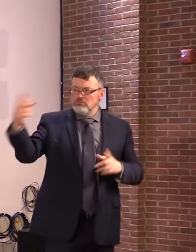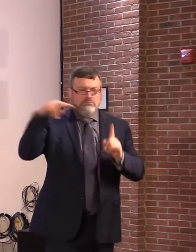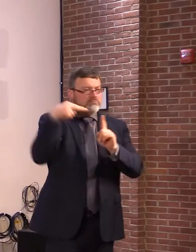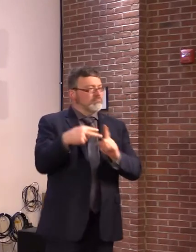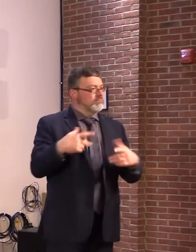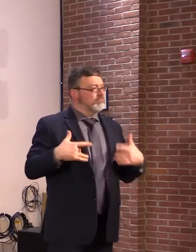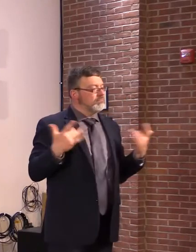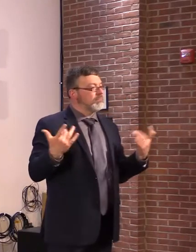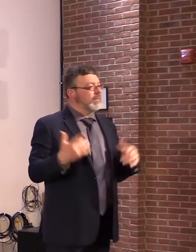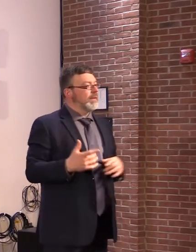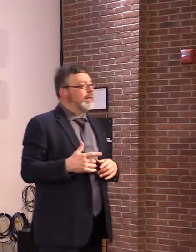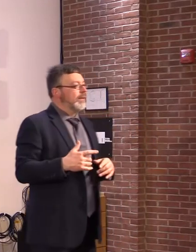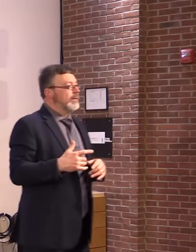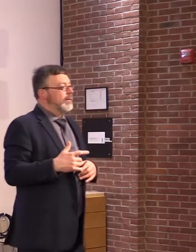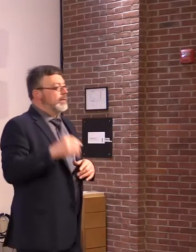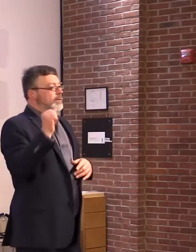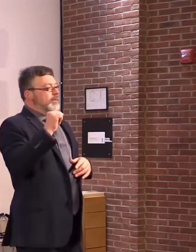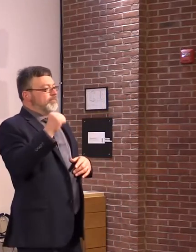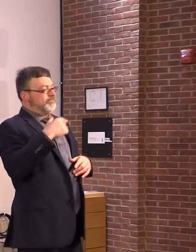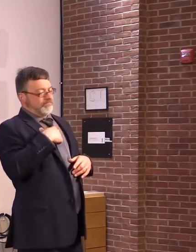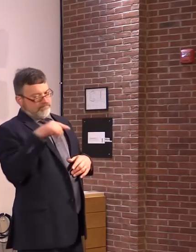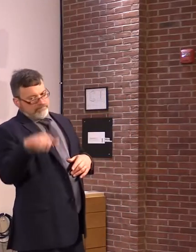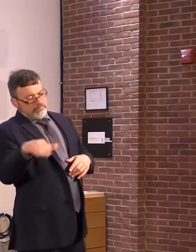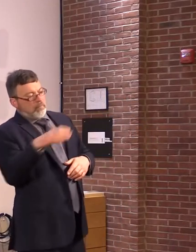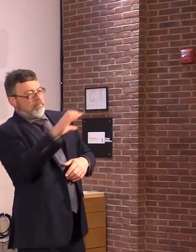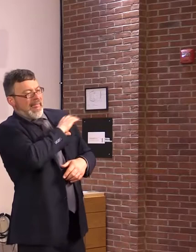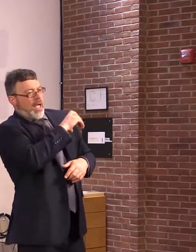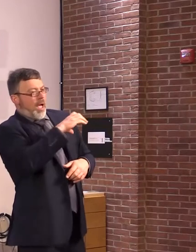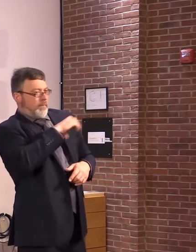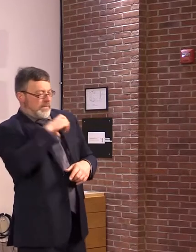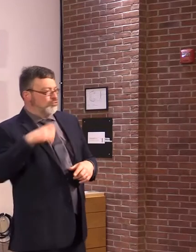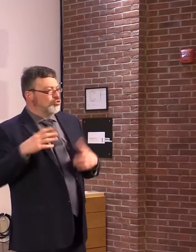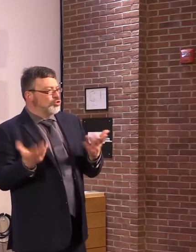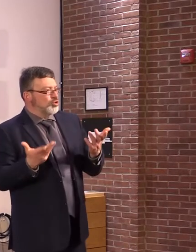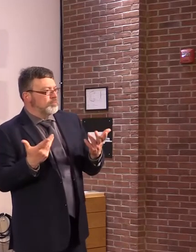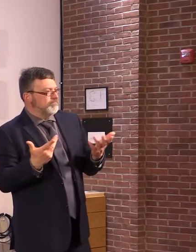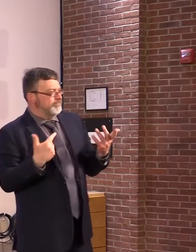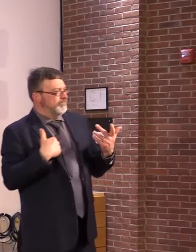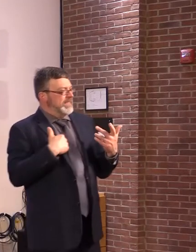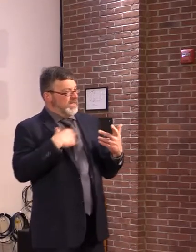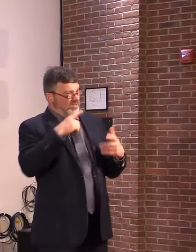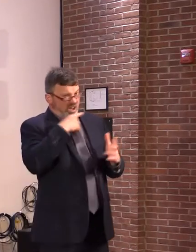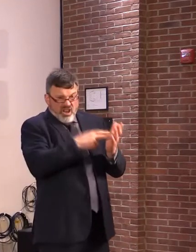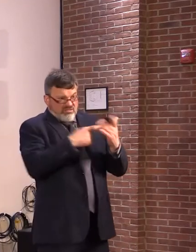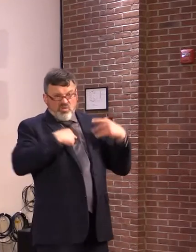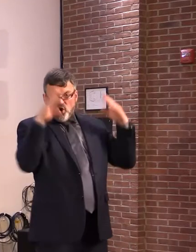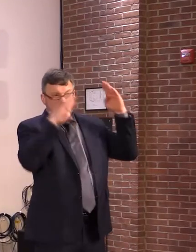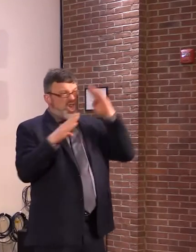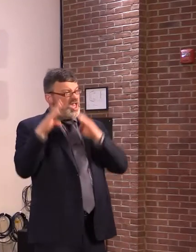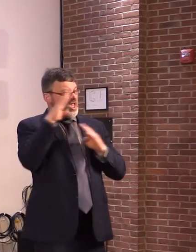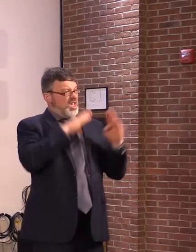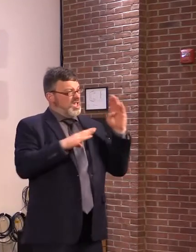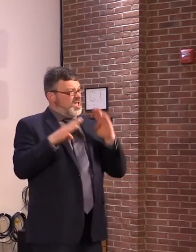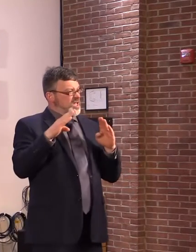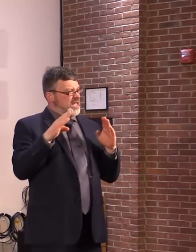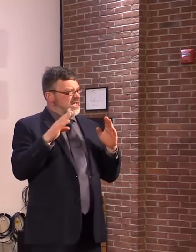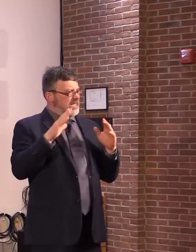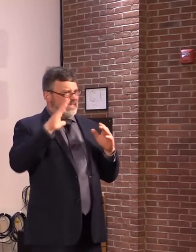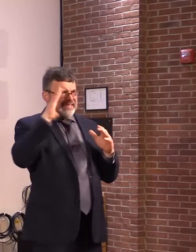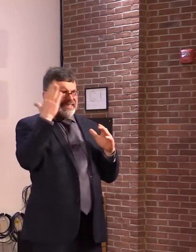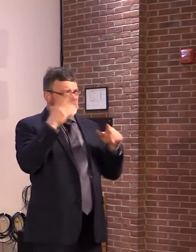ask Commissioner Sherling to weigh in on this, but I'm obviously concerned when we see it so widespread. seems that